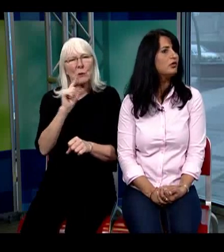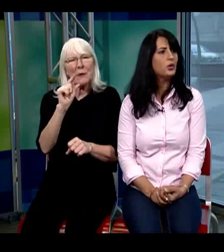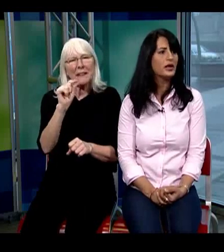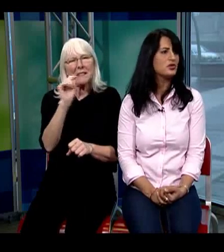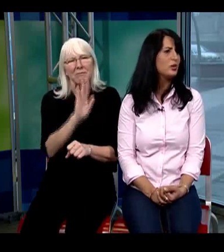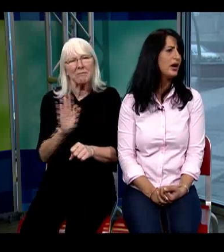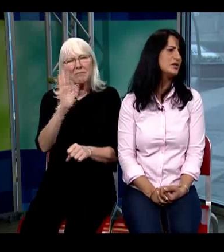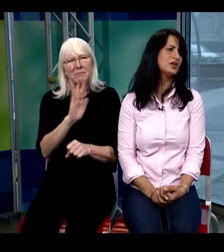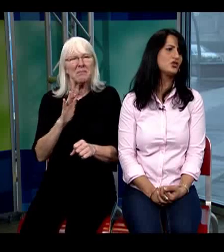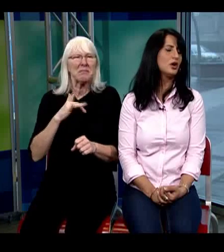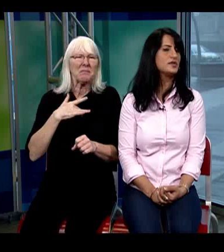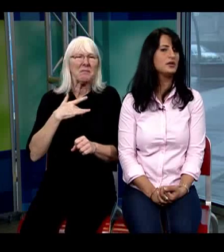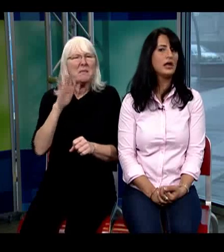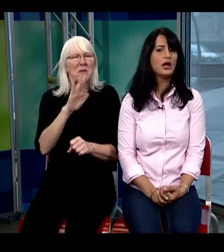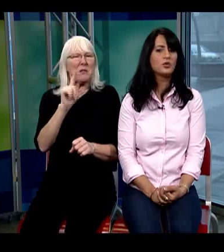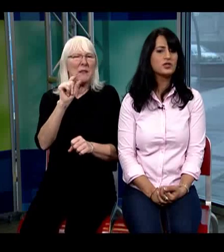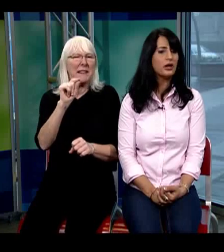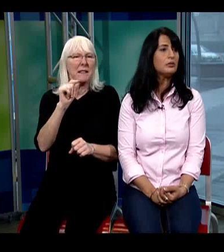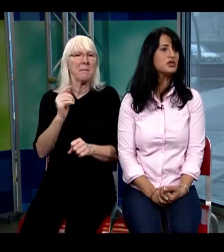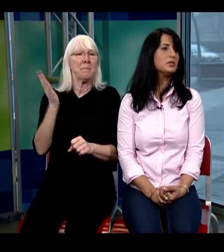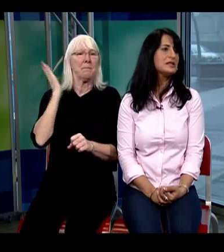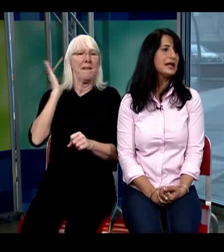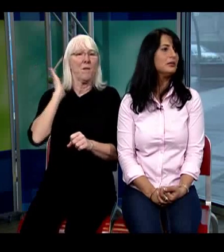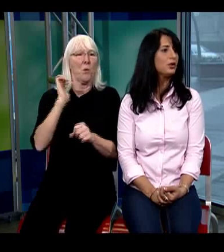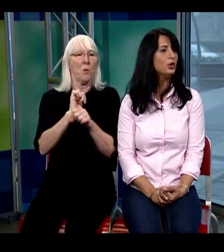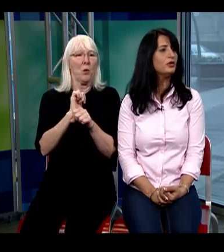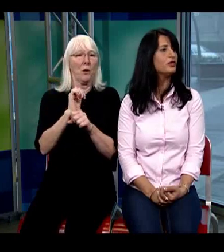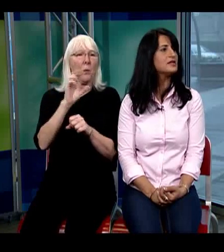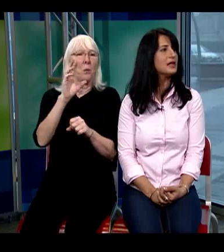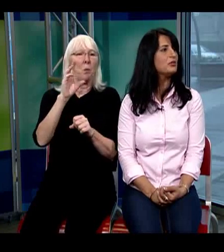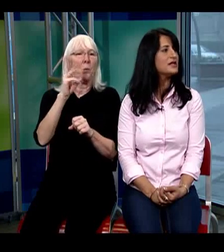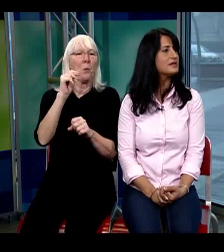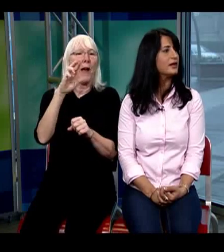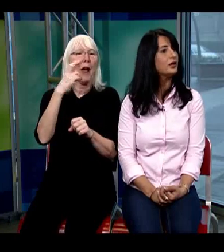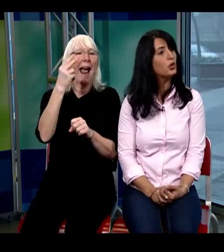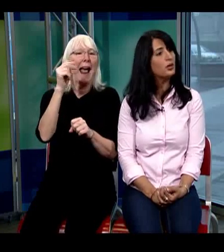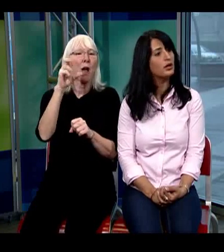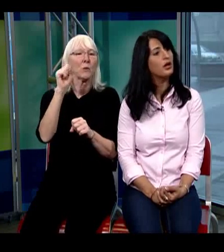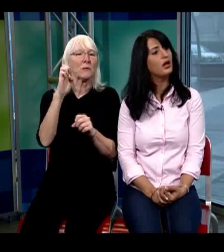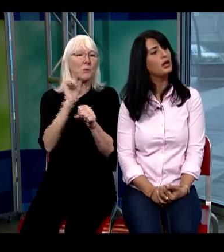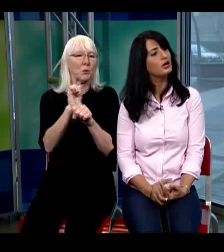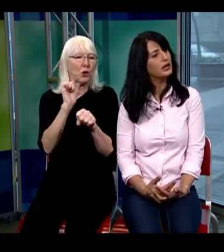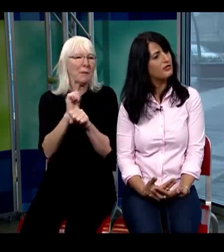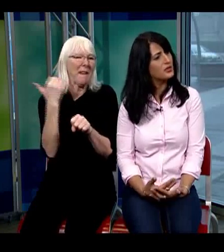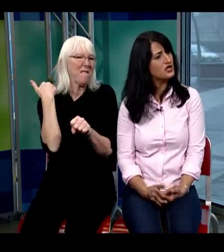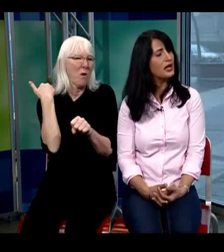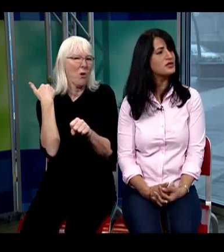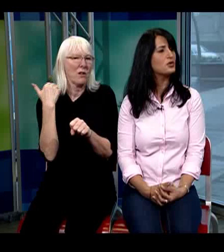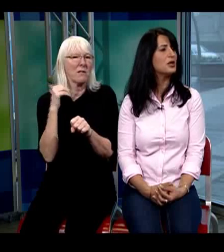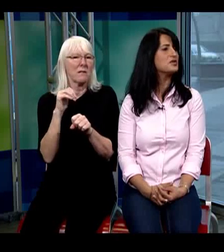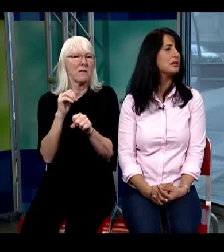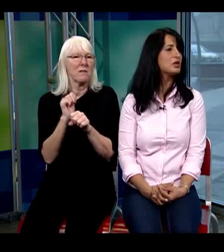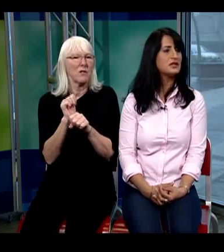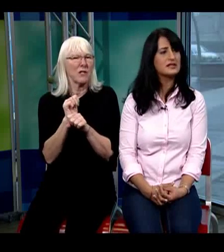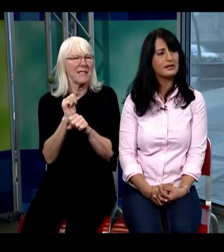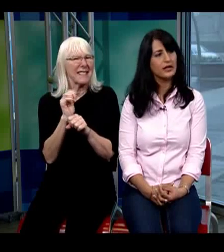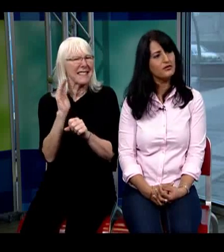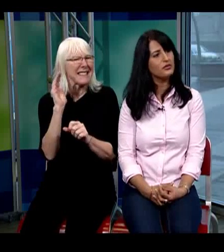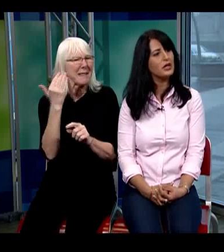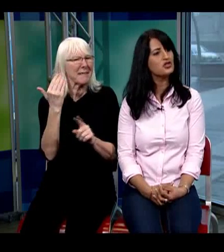of low-end warehousing jobs and was not able to maintain employment for the same reason that no one gave him the chance or he wasn't able to understand the information